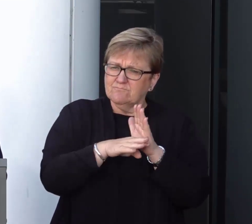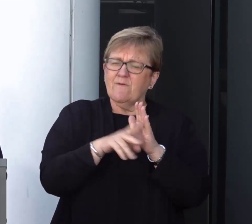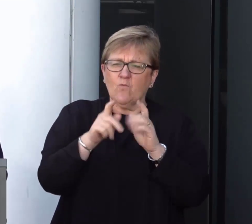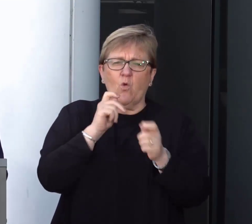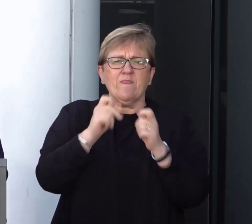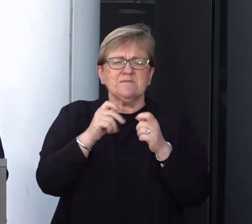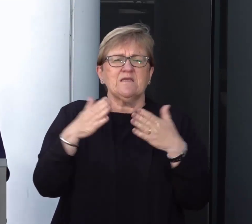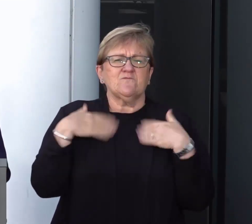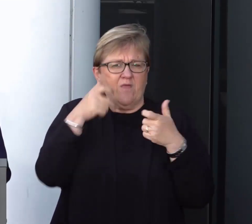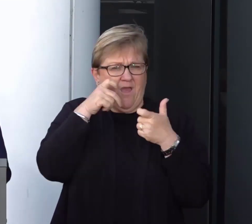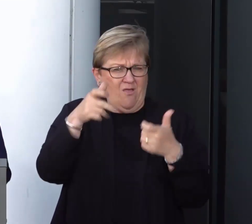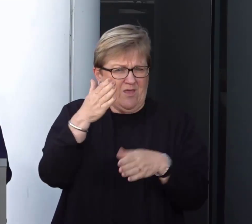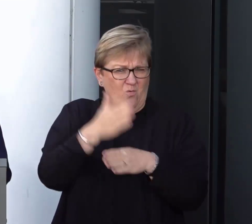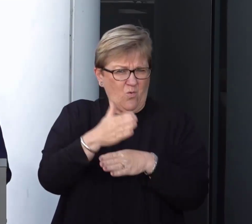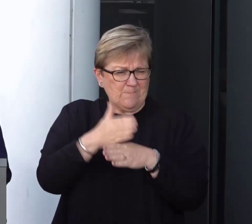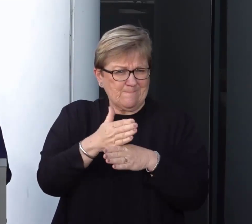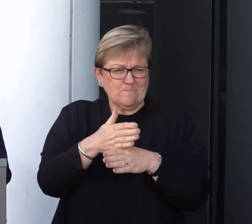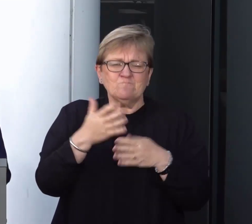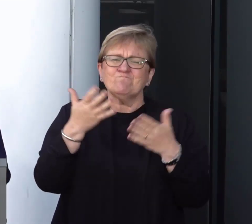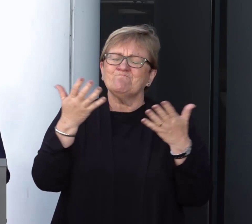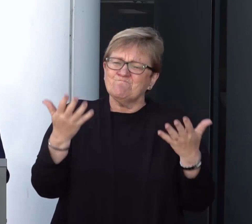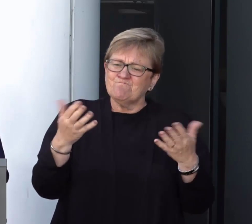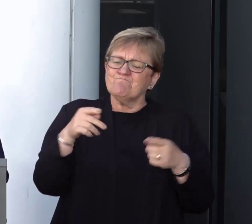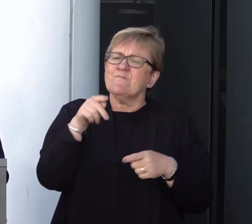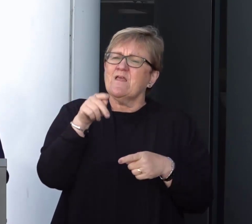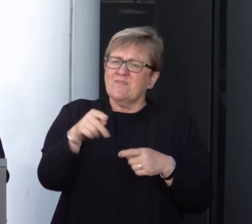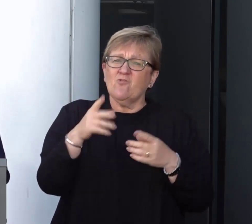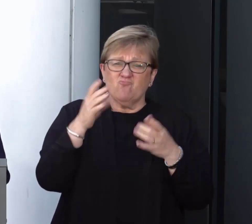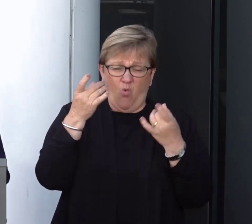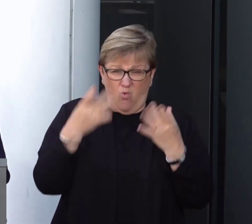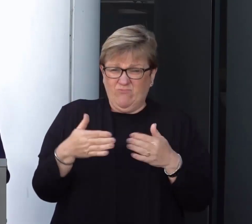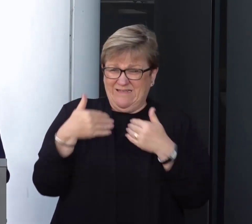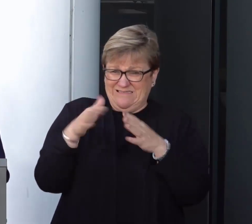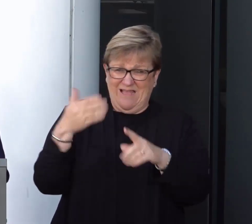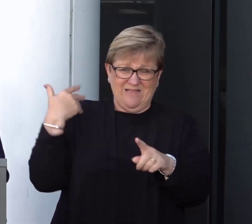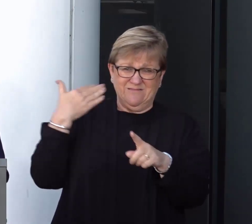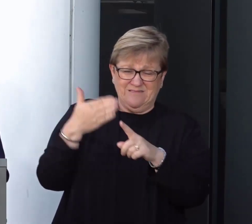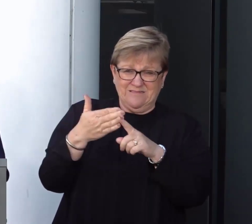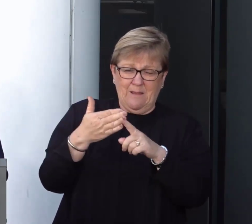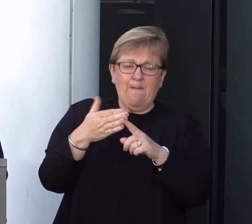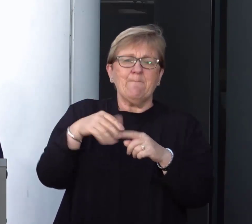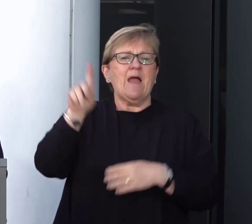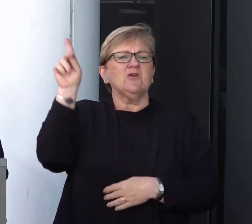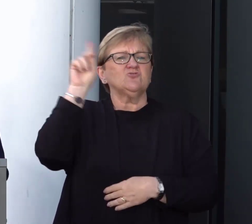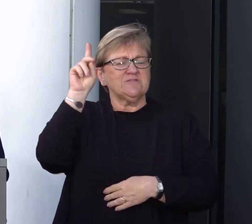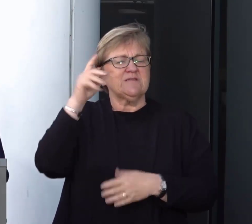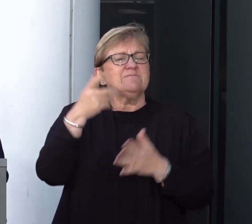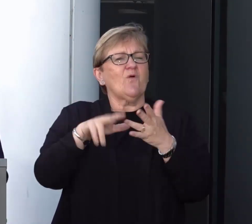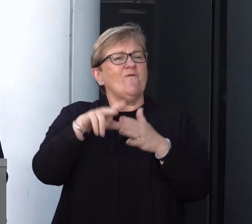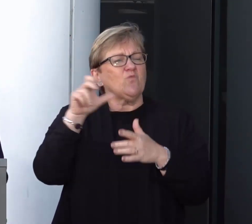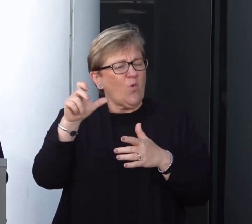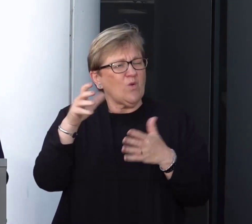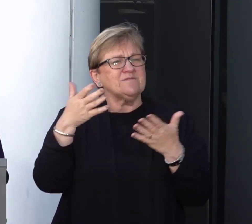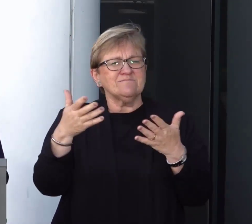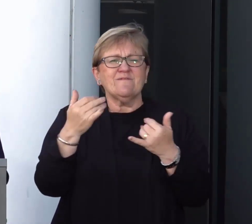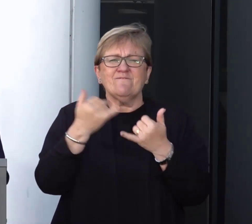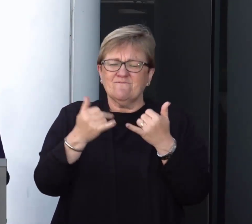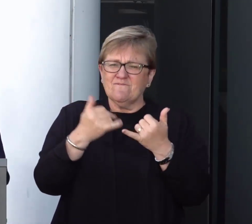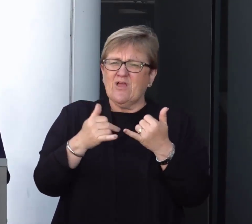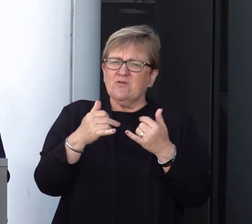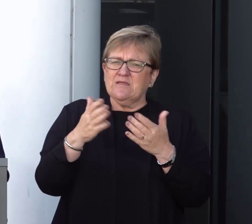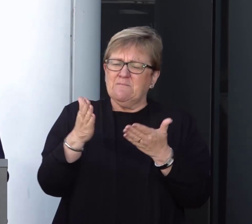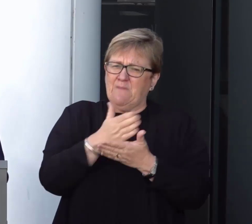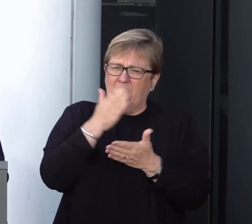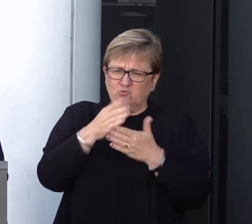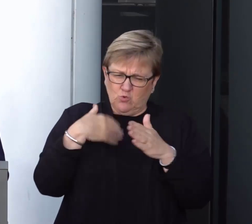healthcare workers. This is a piece of work which was already underway but comes on a day obviously where this is particularly